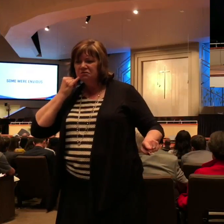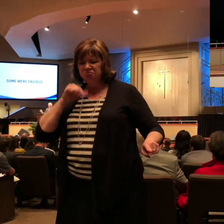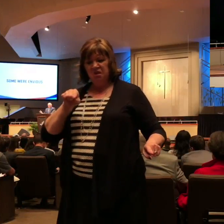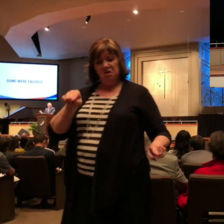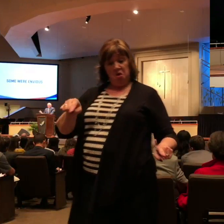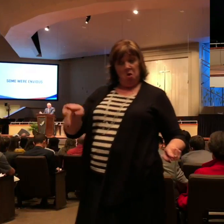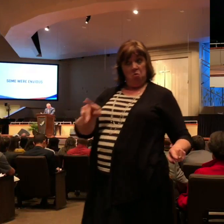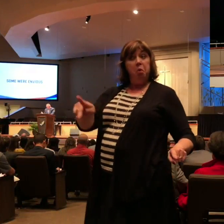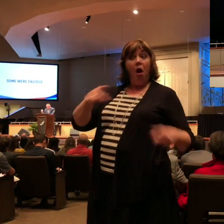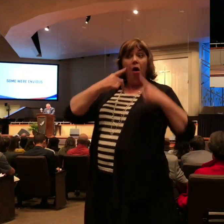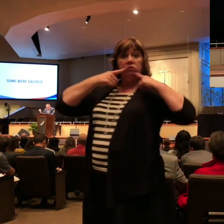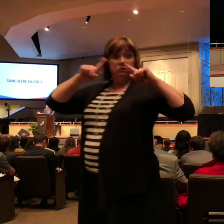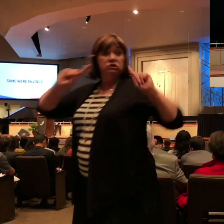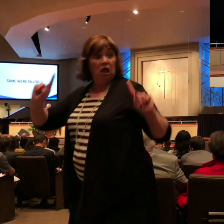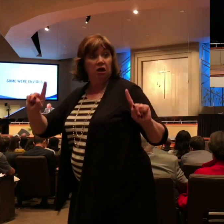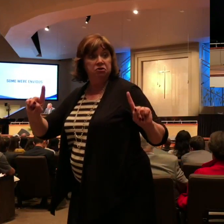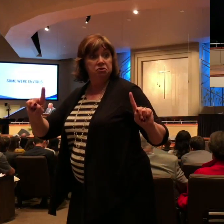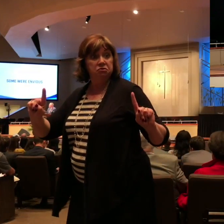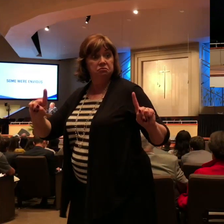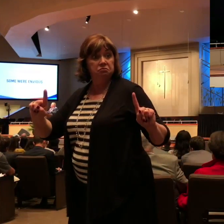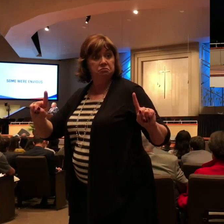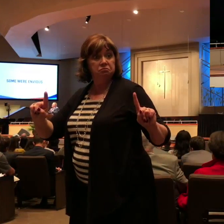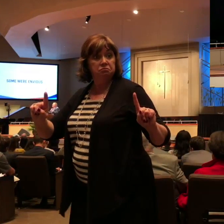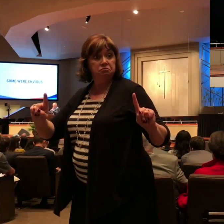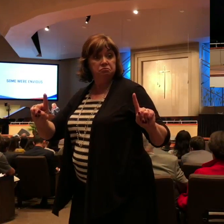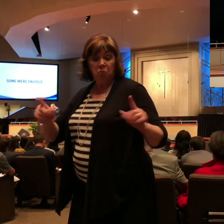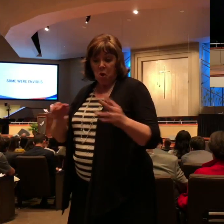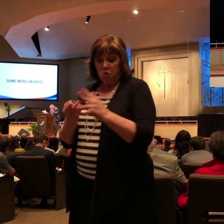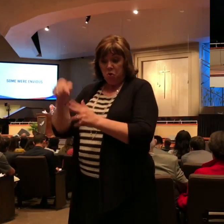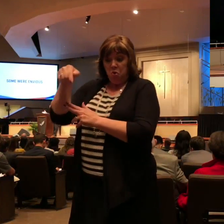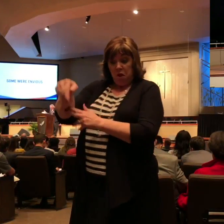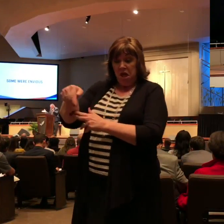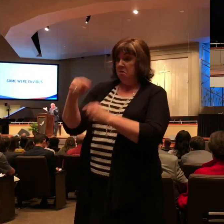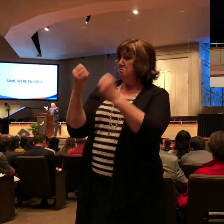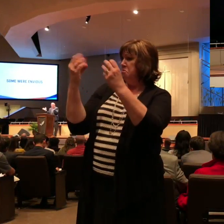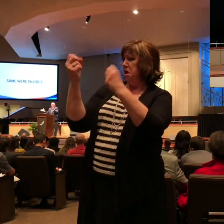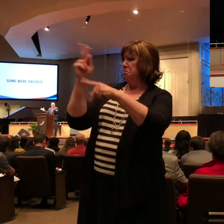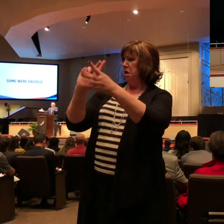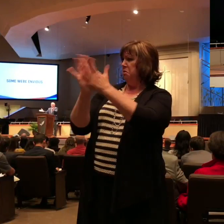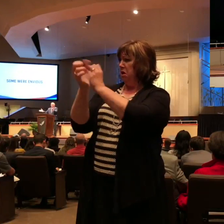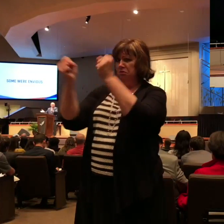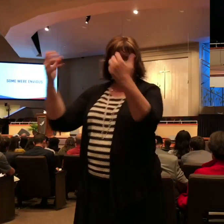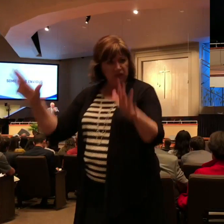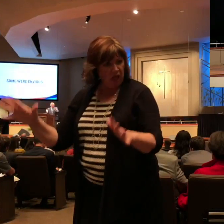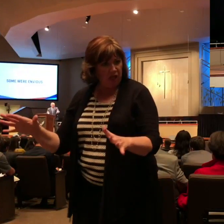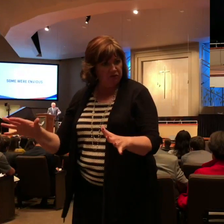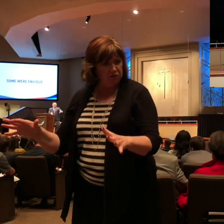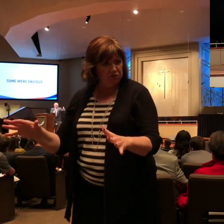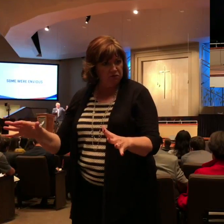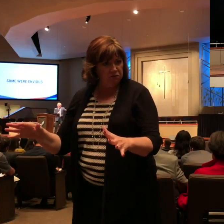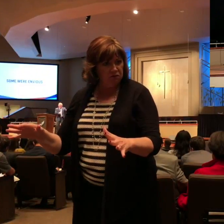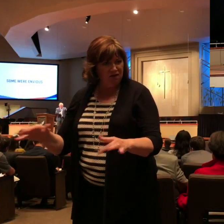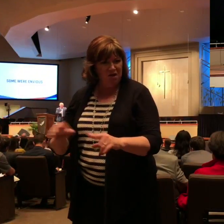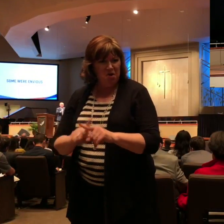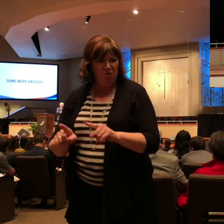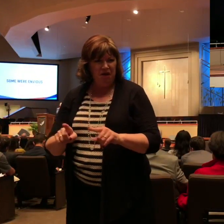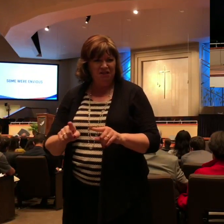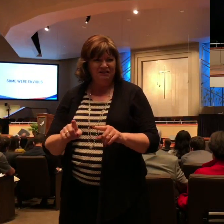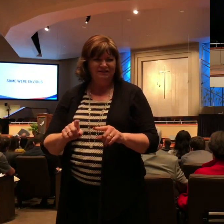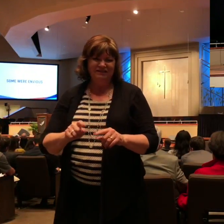They were envious of his success. They resented his influence in the Roman church, a church that had been founded by